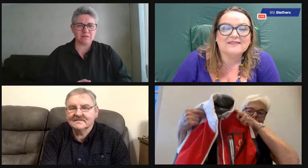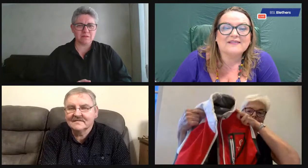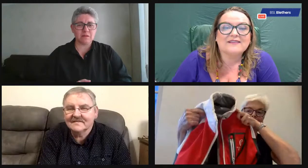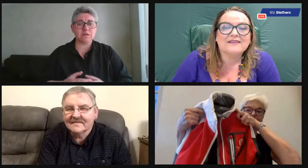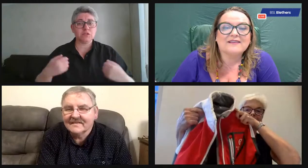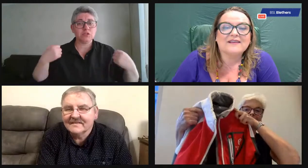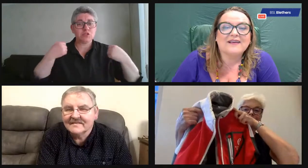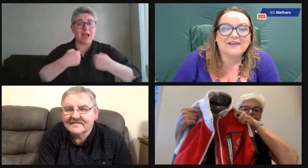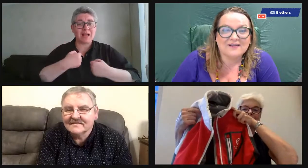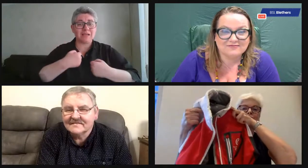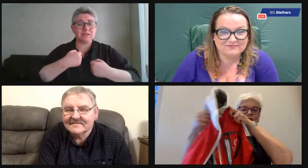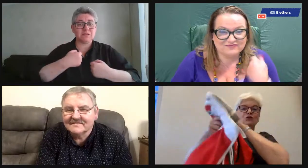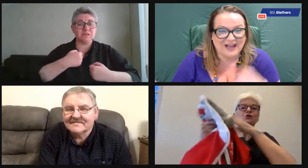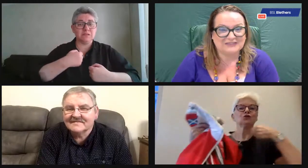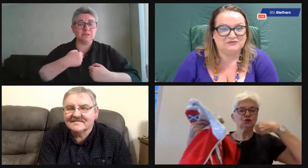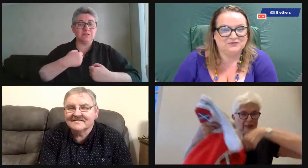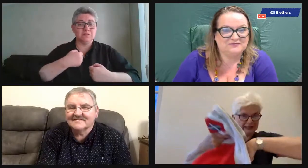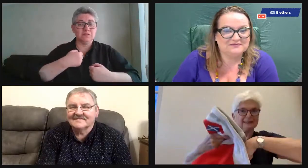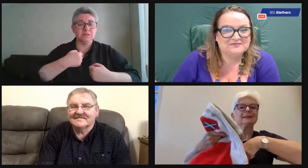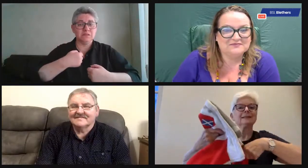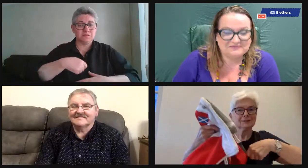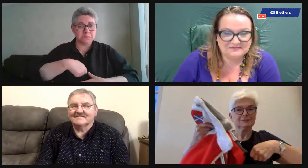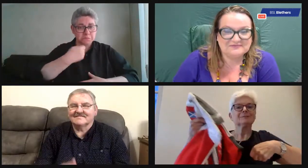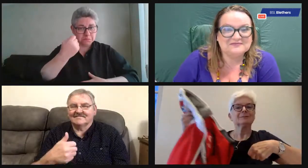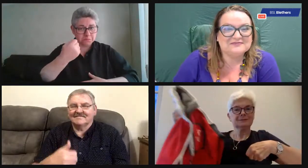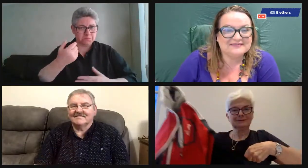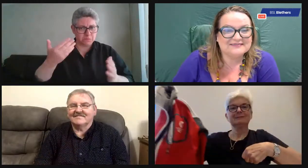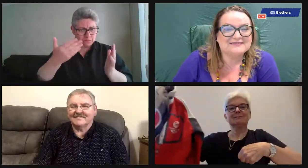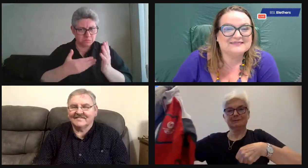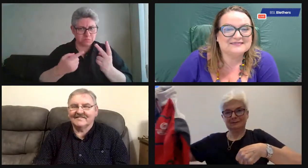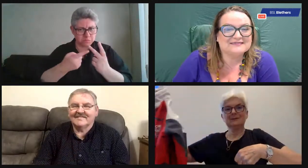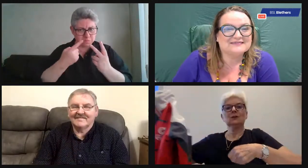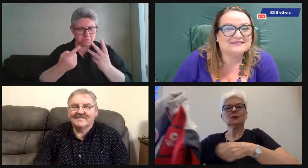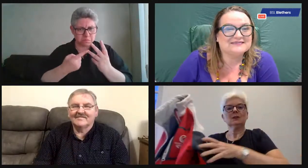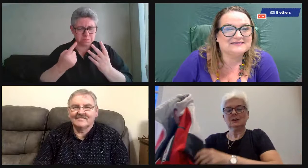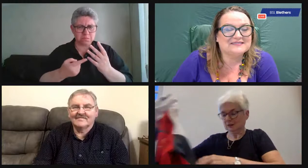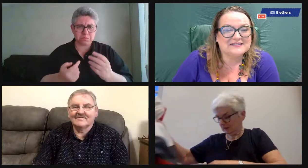This. A jacket. Yeah, that's a jacket that goes over the top. Yeah.